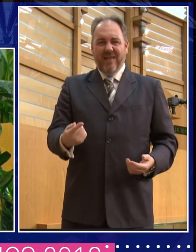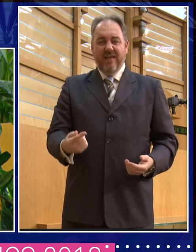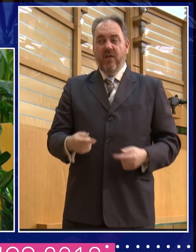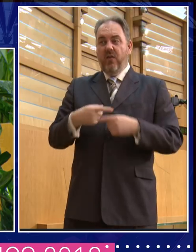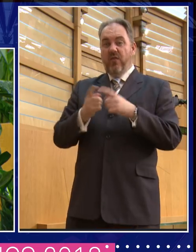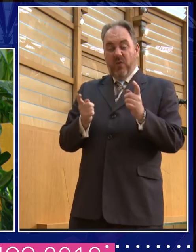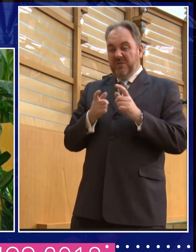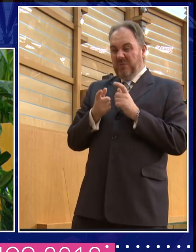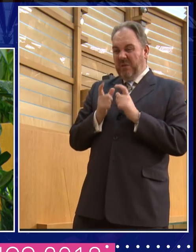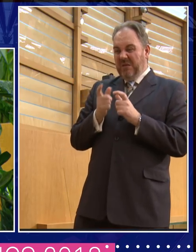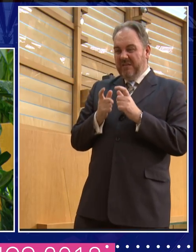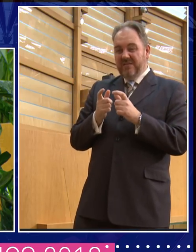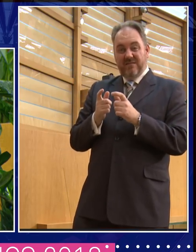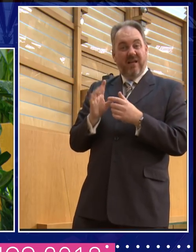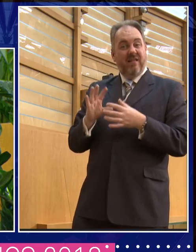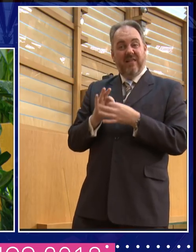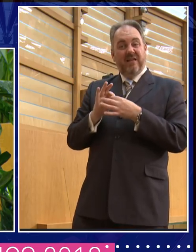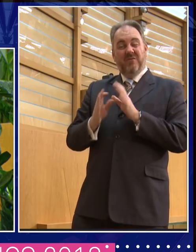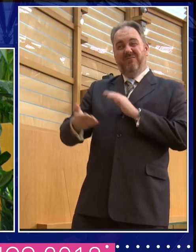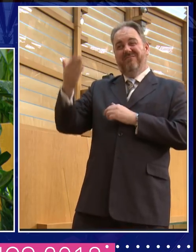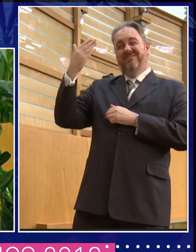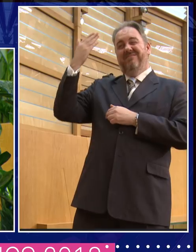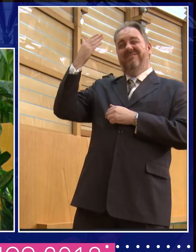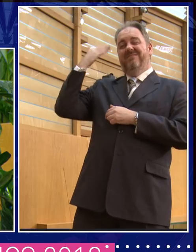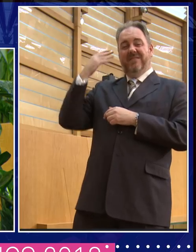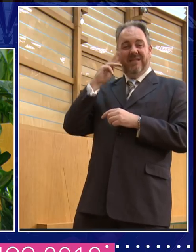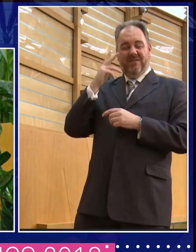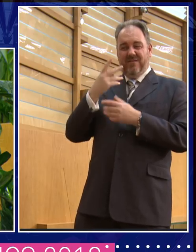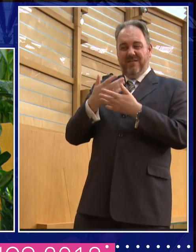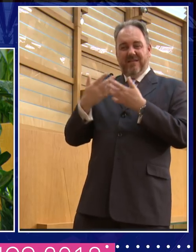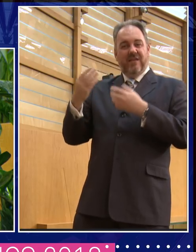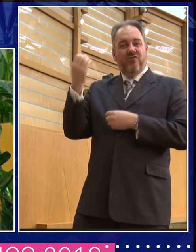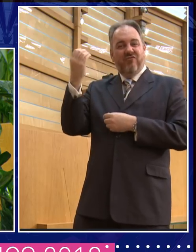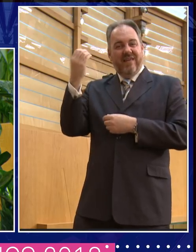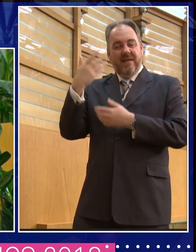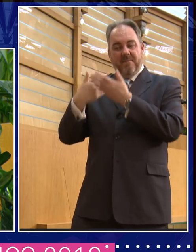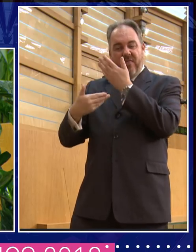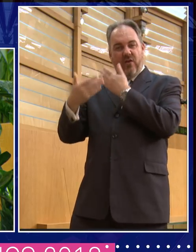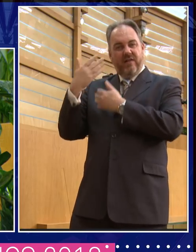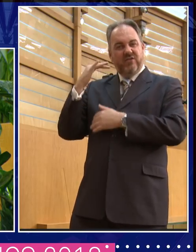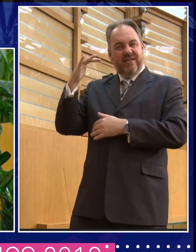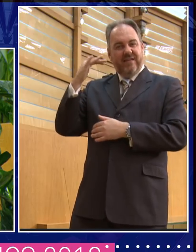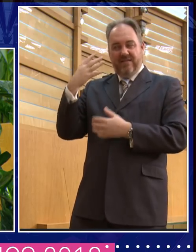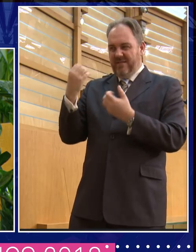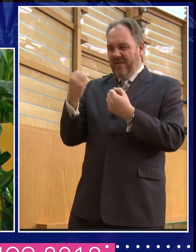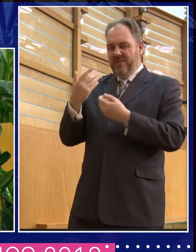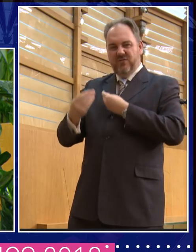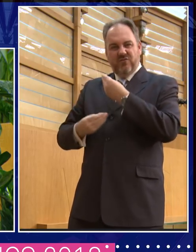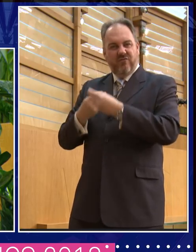again, back to the ancient world itself. go back into Greco-Roman mythology, you know, and you find the story of Philomela,